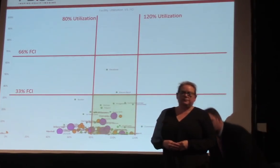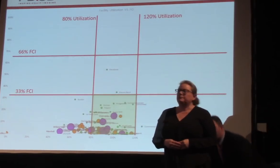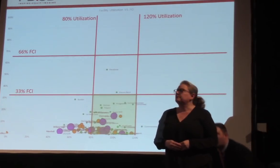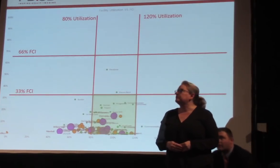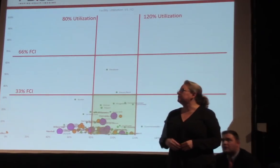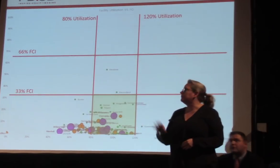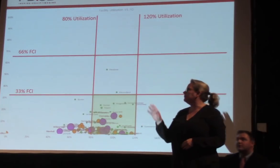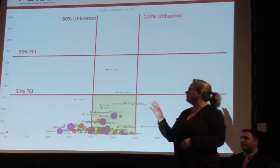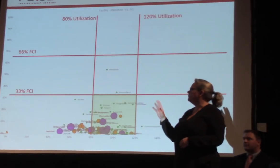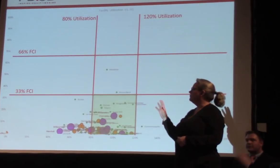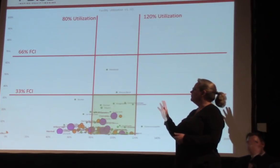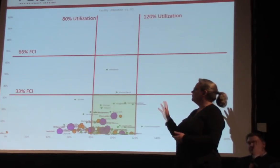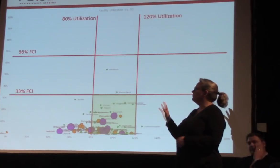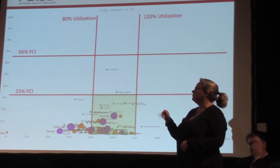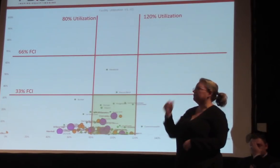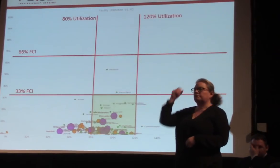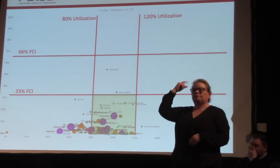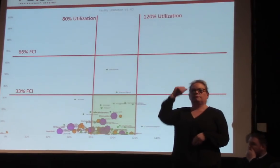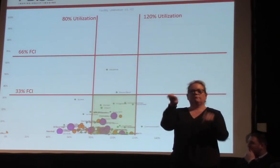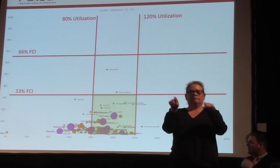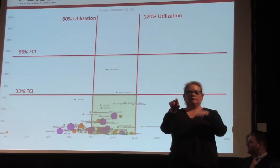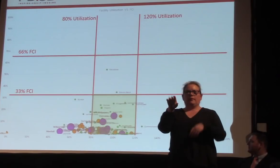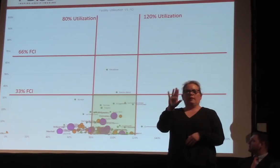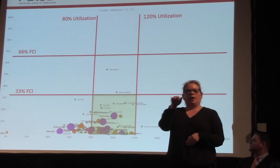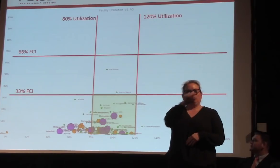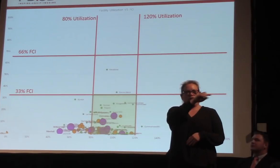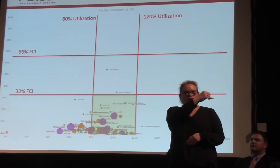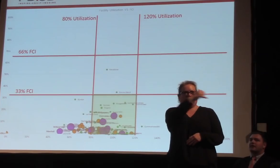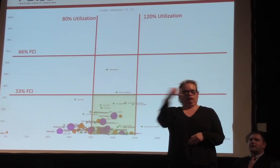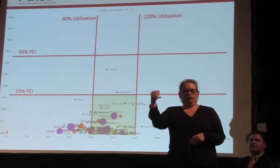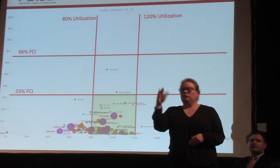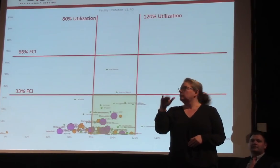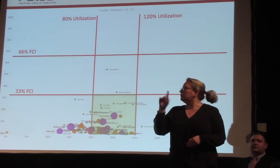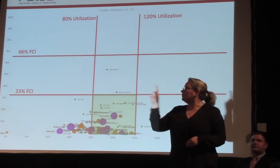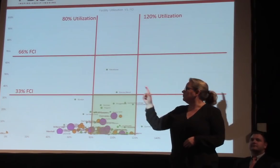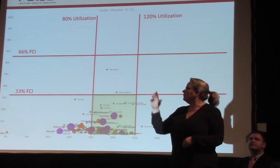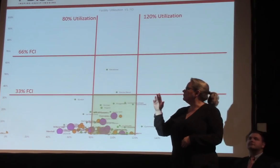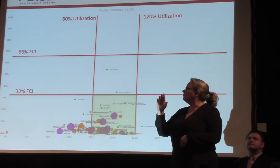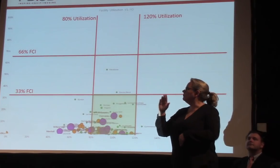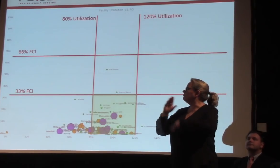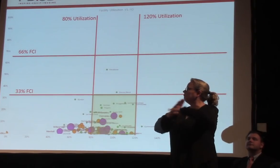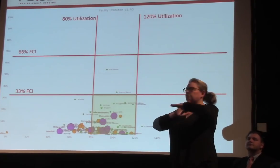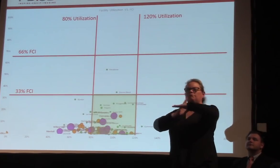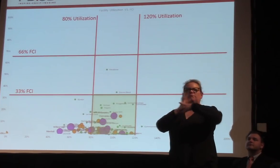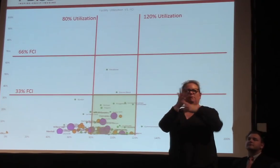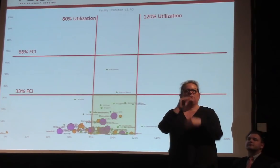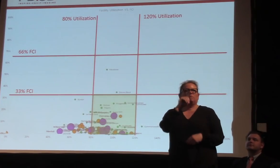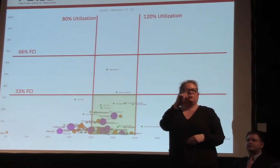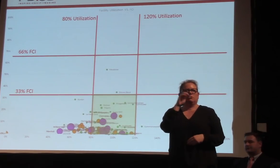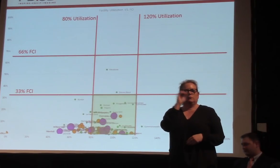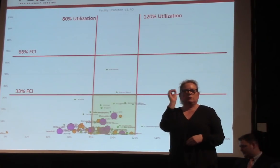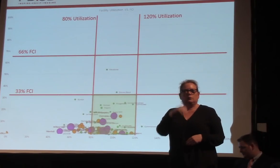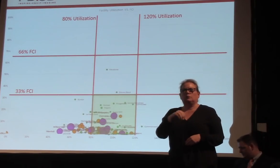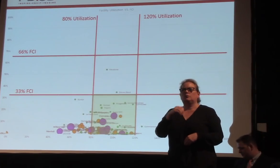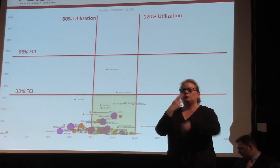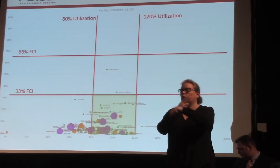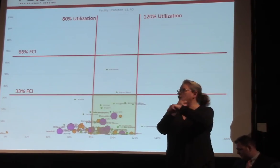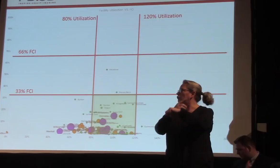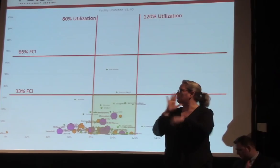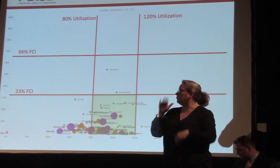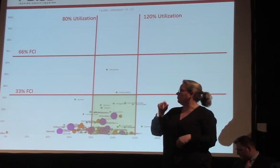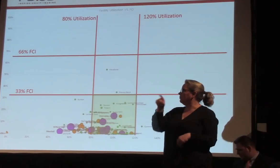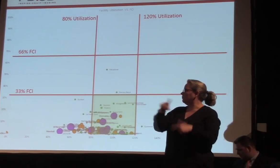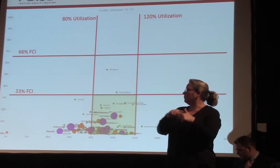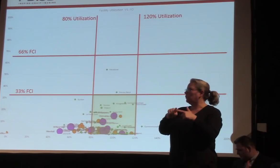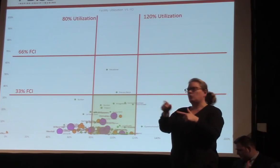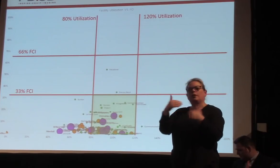permanent capacity. And so right in the middle is 100% utilized, and then we have our FC local parameters right here, our 80